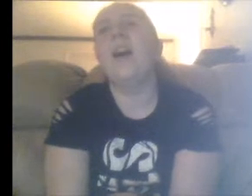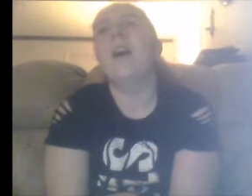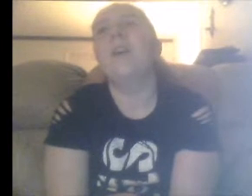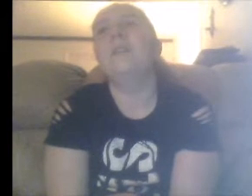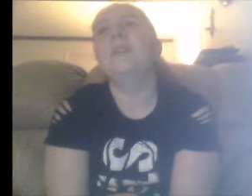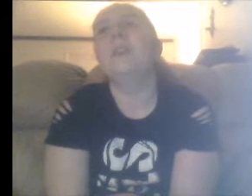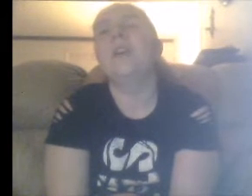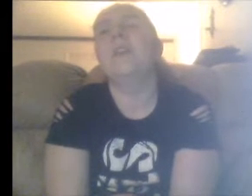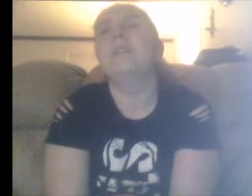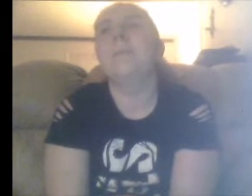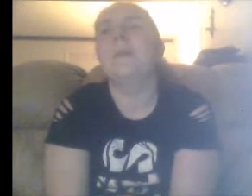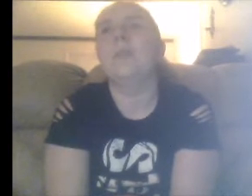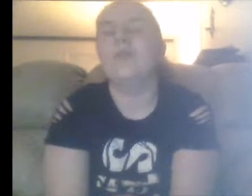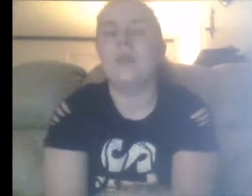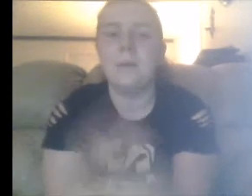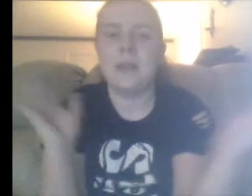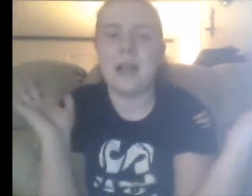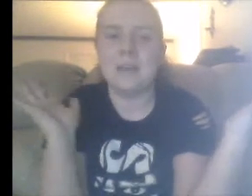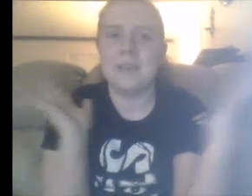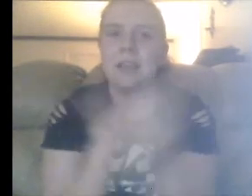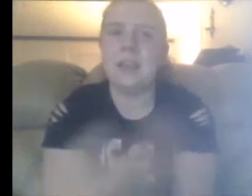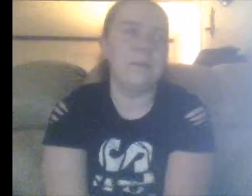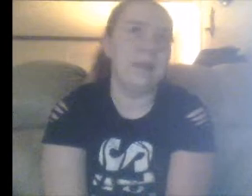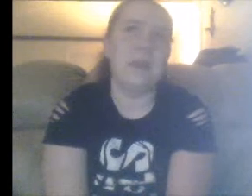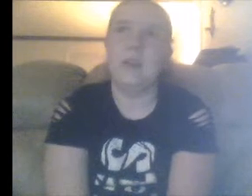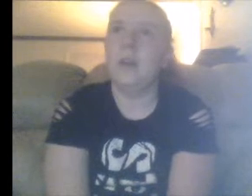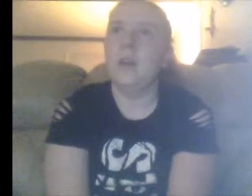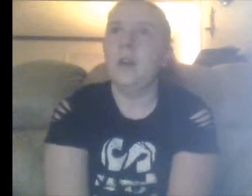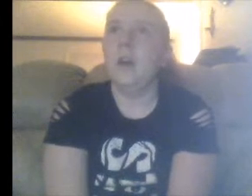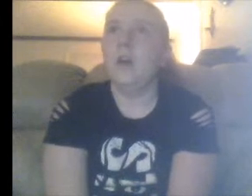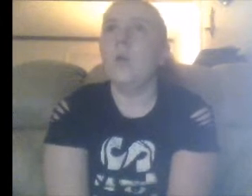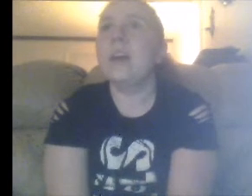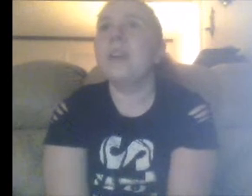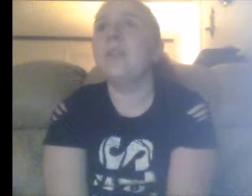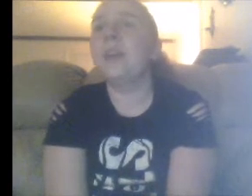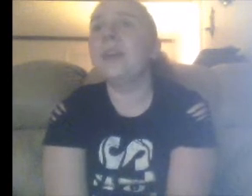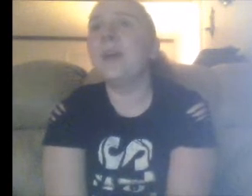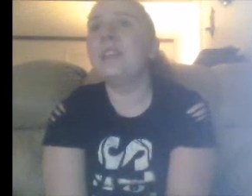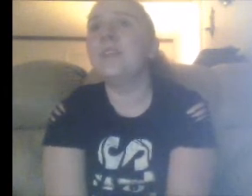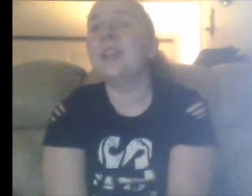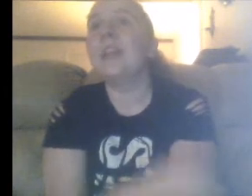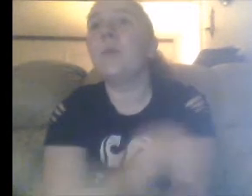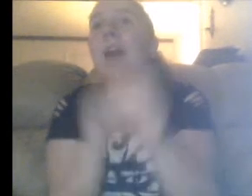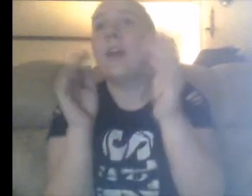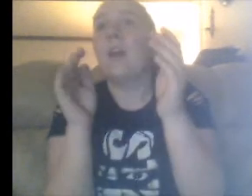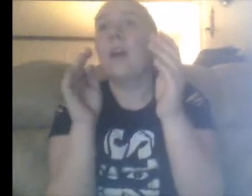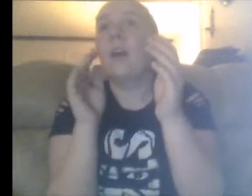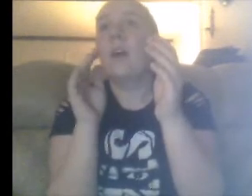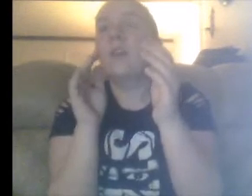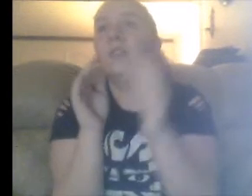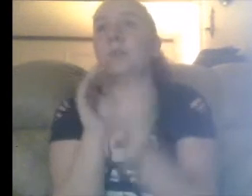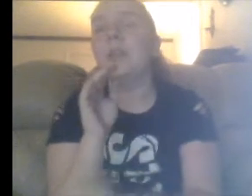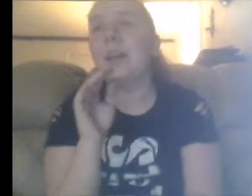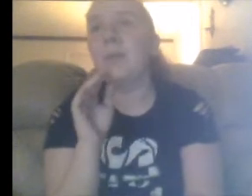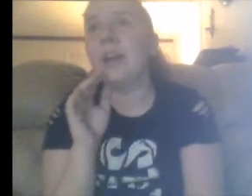no, the Samoan drop. You gotta be kidding me. Wait, she rolled out of the way. She rolled out of the way. She rolled out of the way.